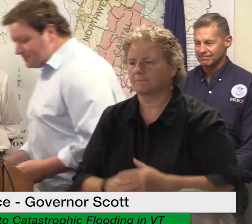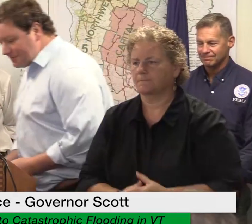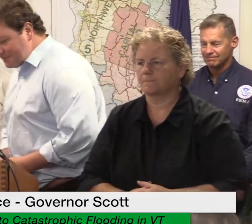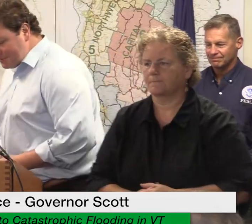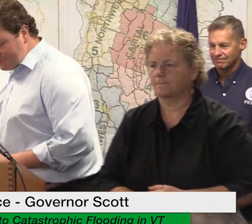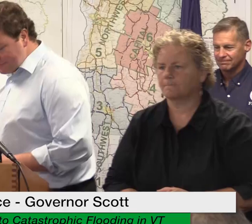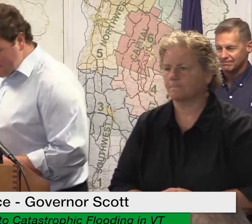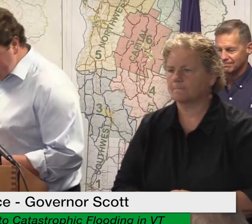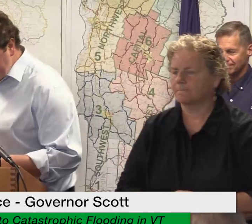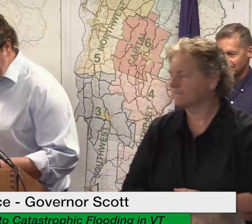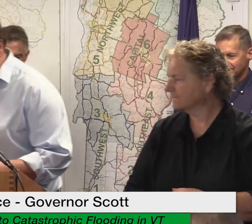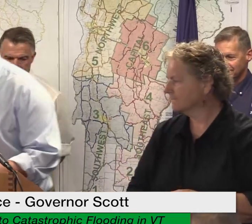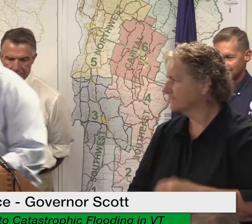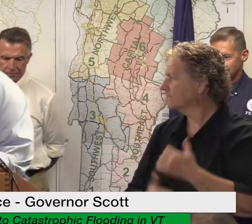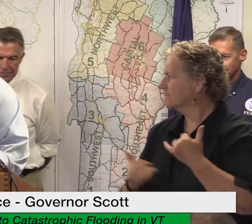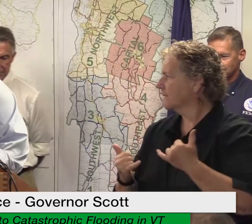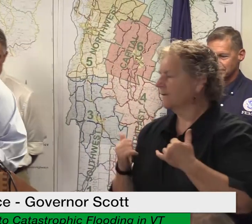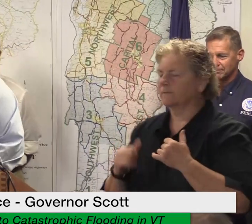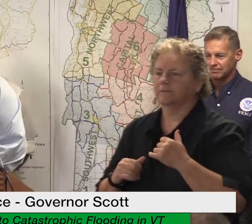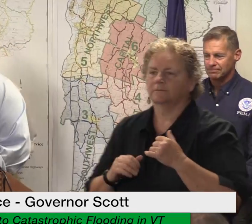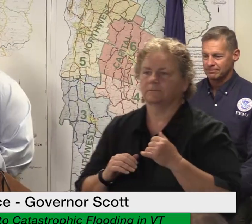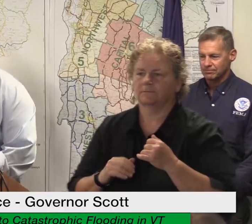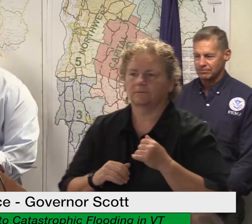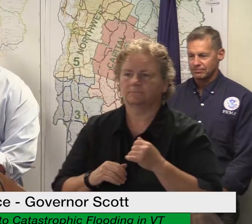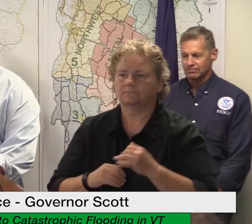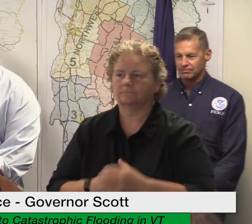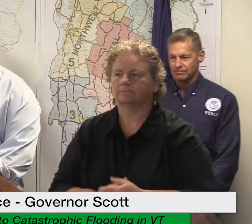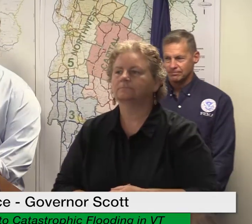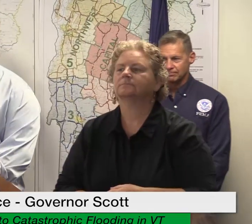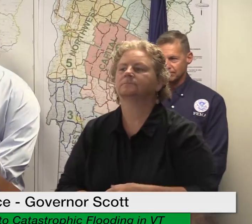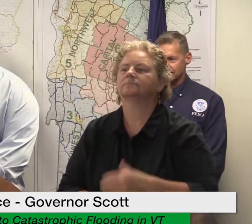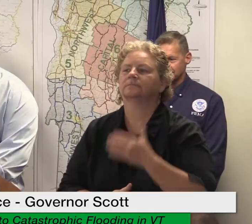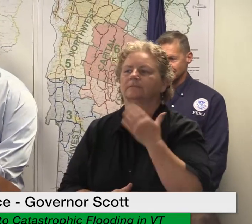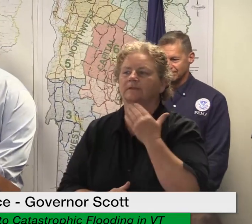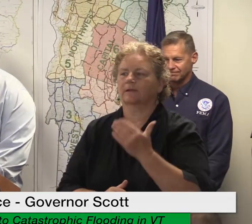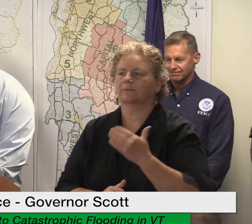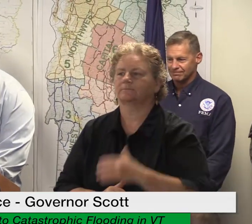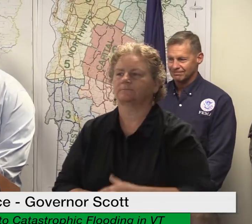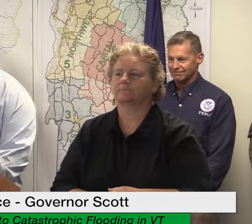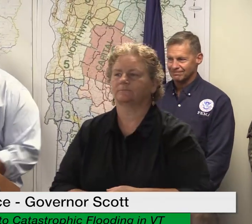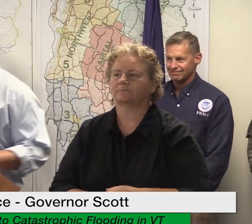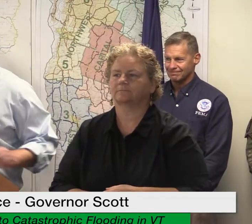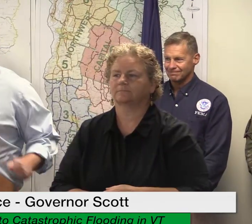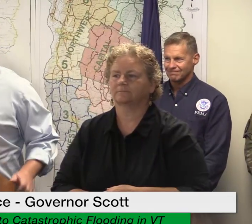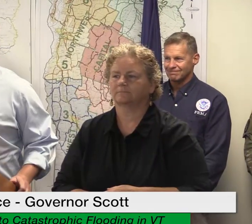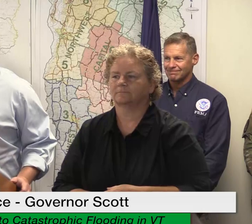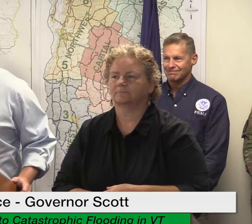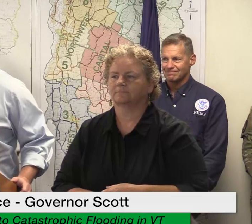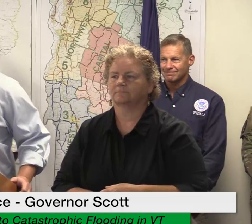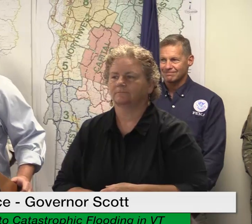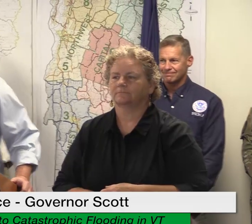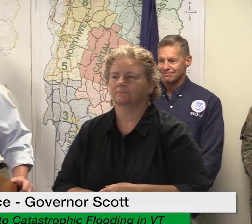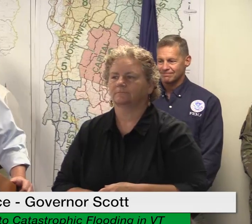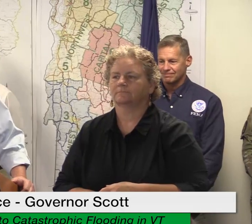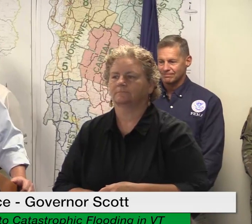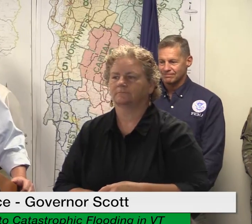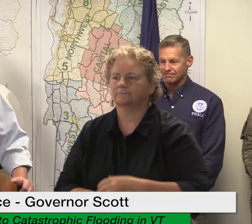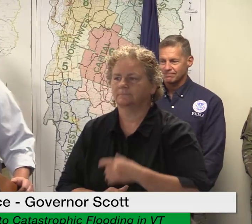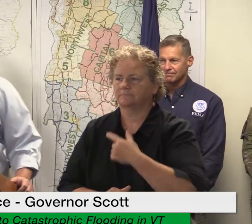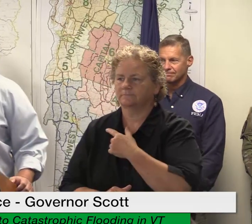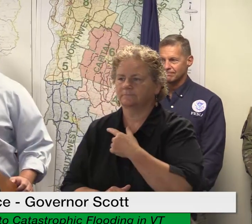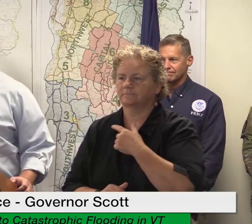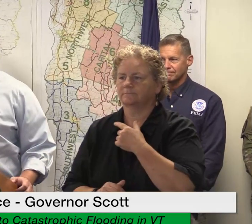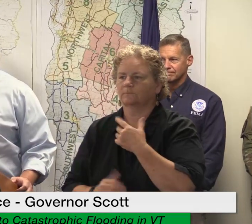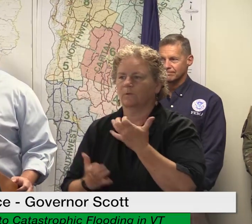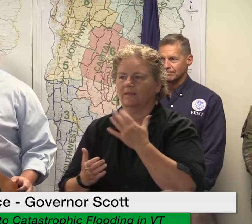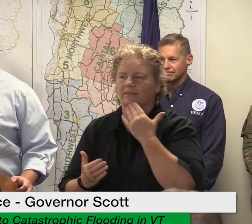thank you very much lindsay and i first want to just thank the governor and his team for their